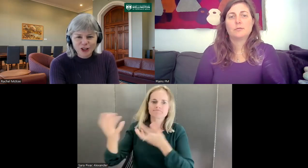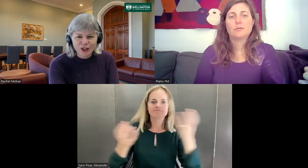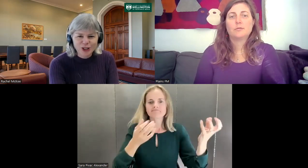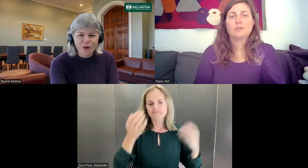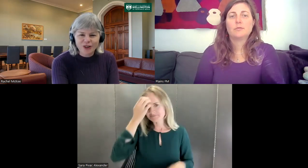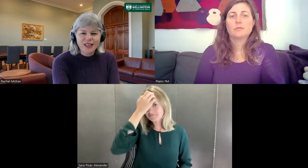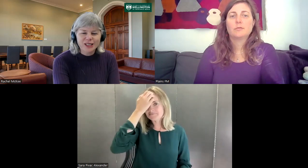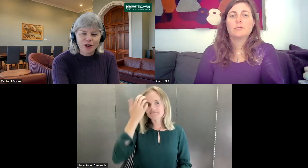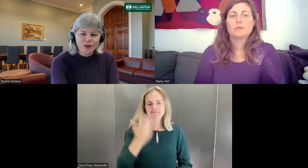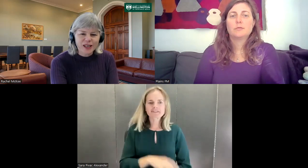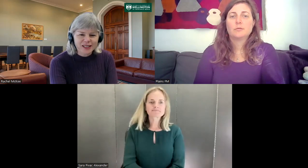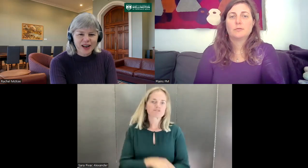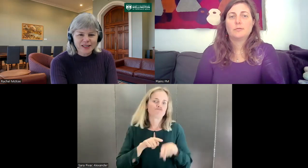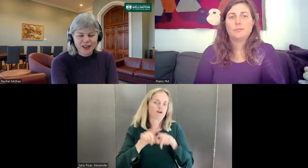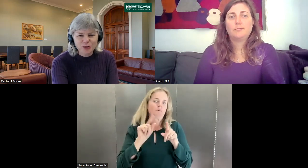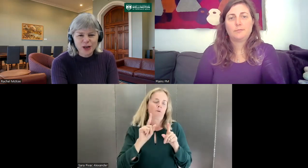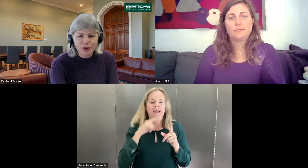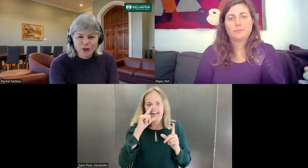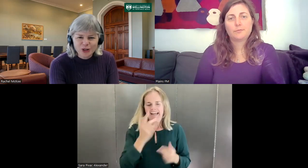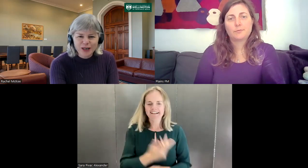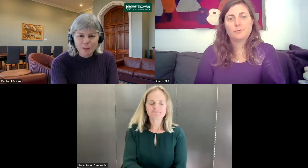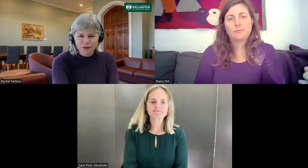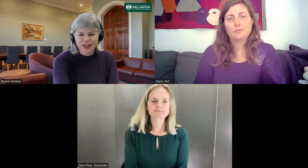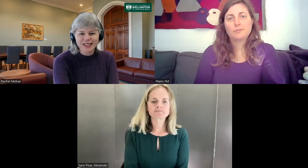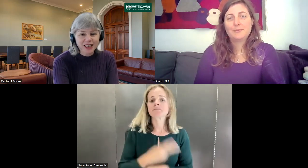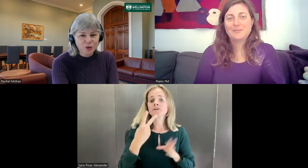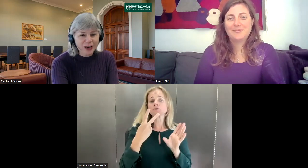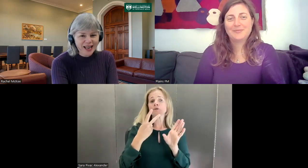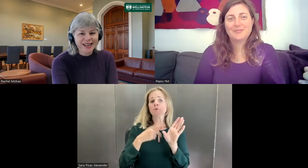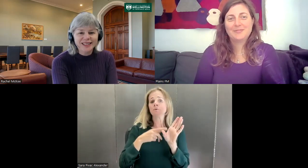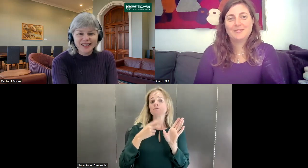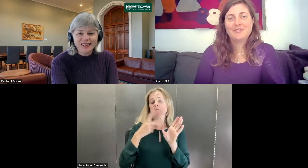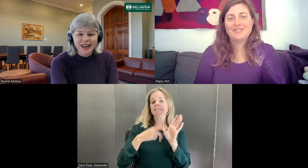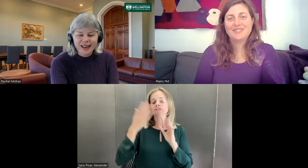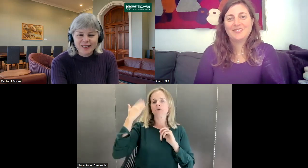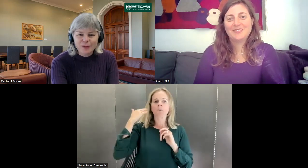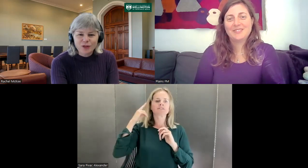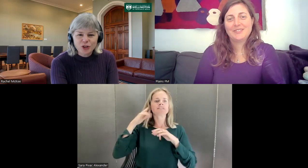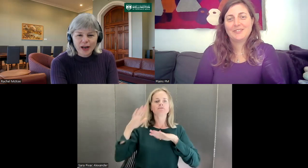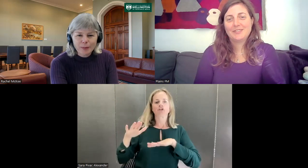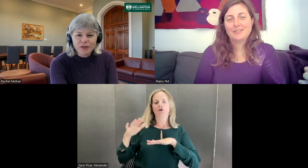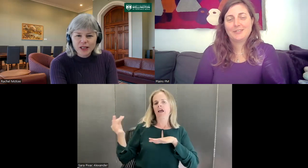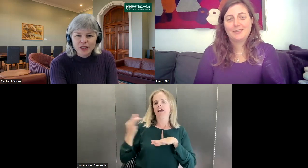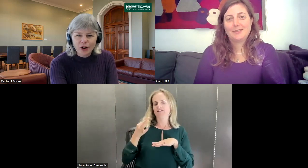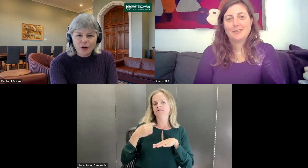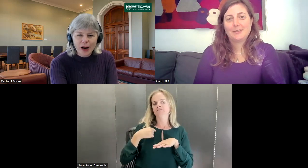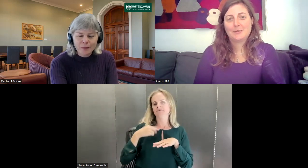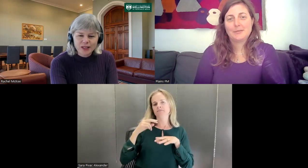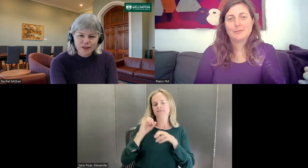and so on. So, yes, I do get pulled into a number of things and I do what I can. A couple of years ago, Deaf